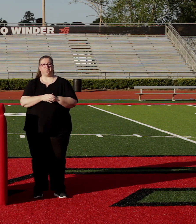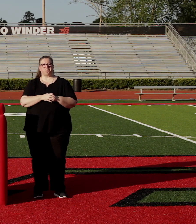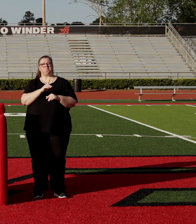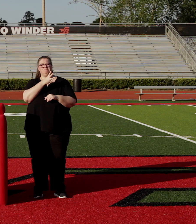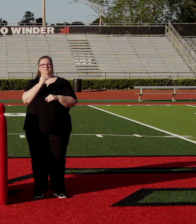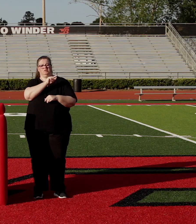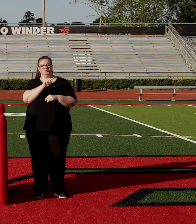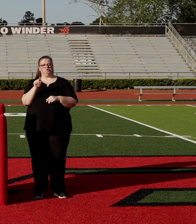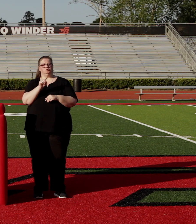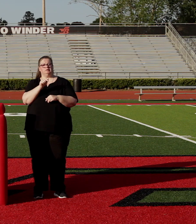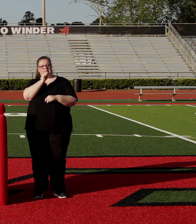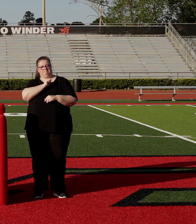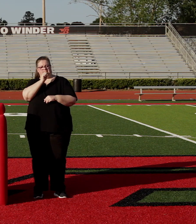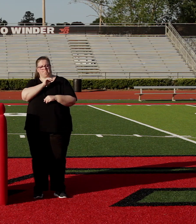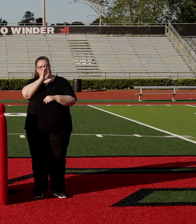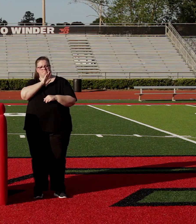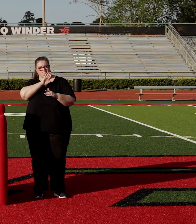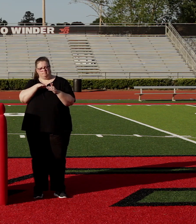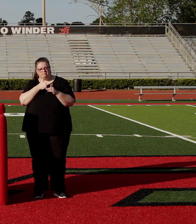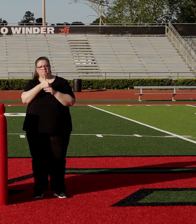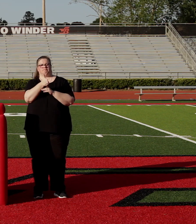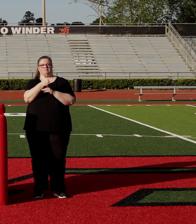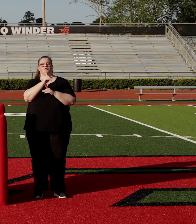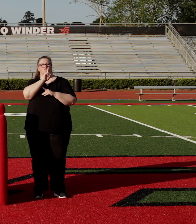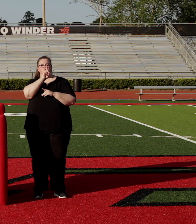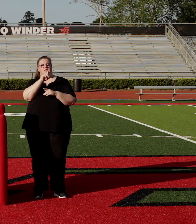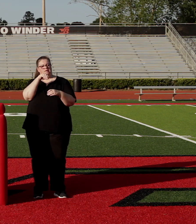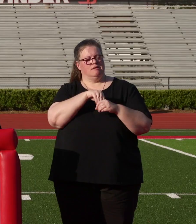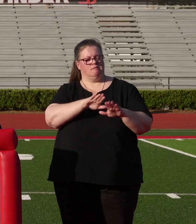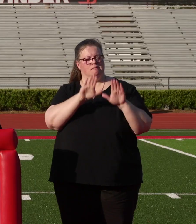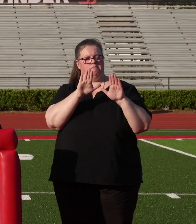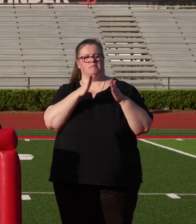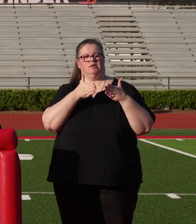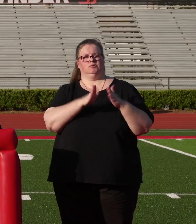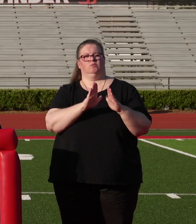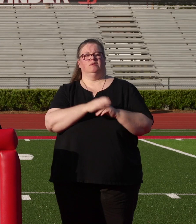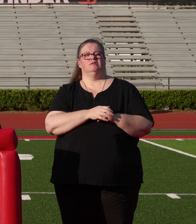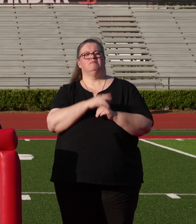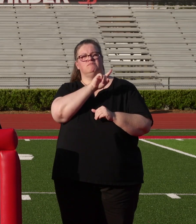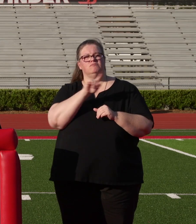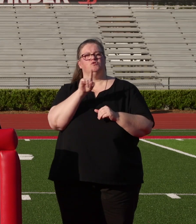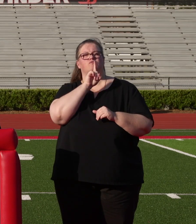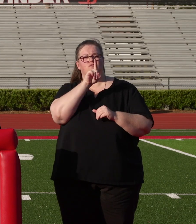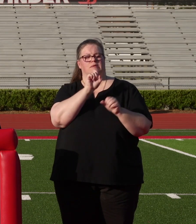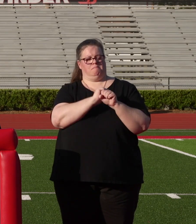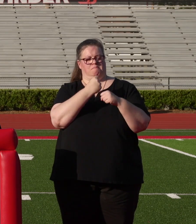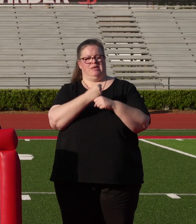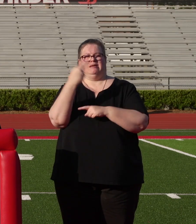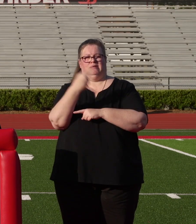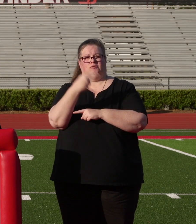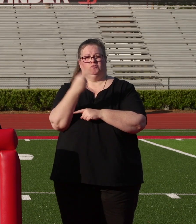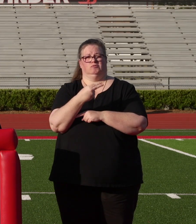All of you have weathered the storm and risen to the challenge in a truly amazing way. You have all literally made history.